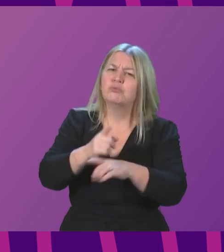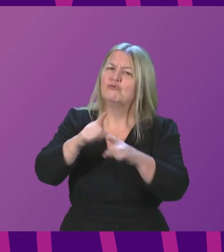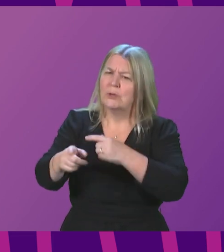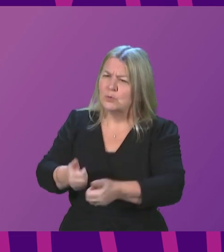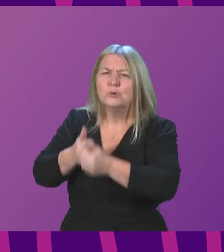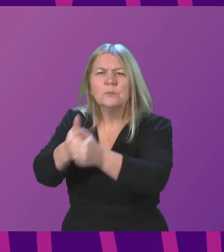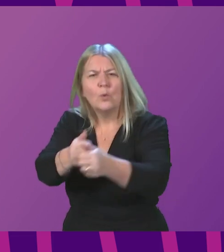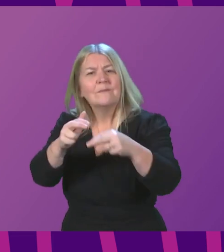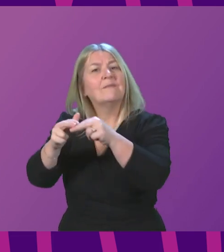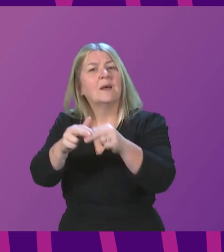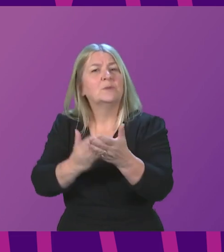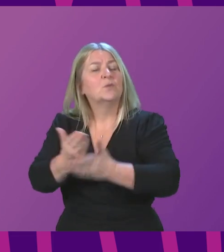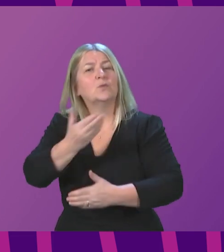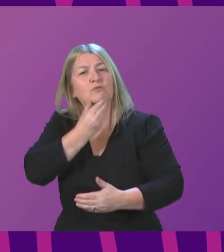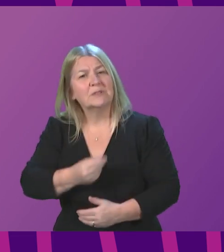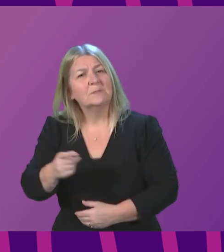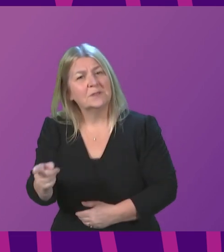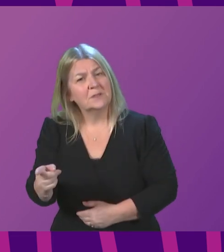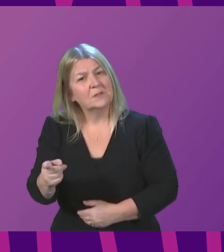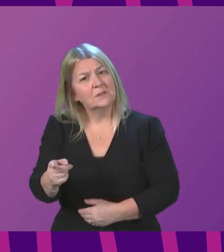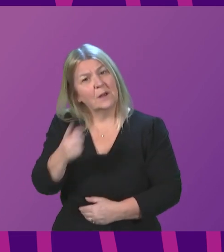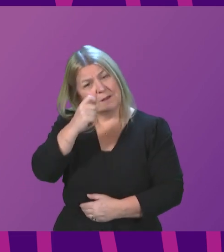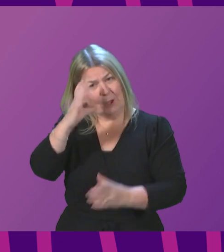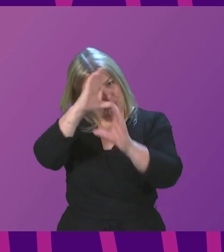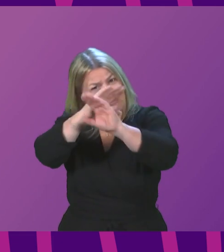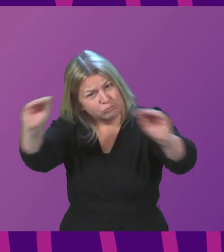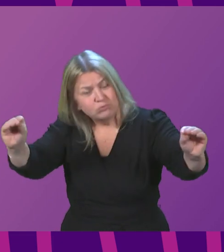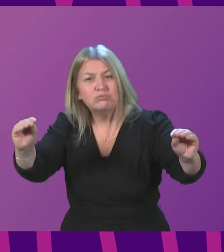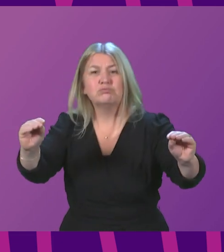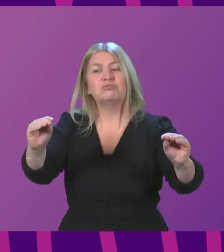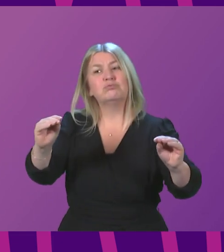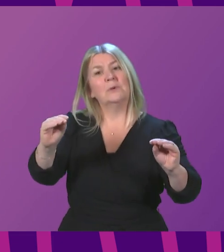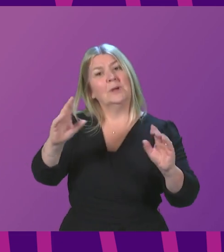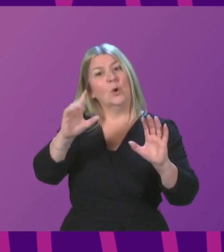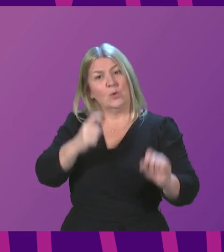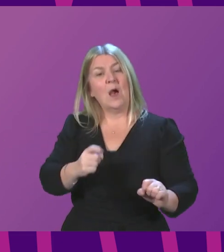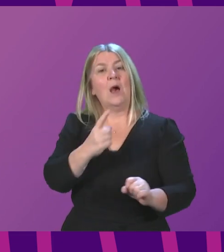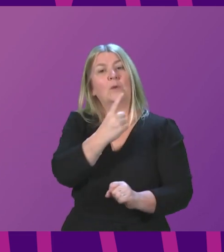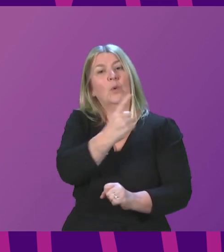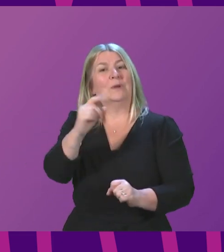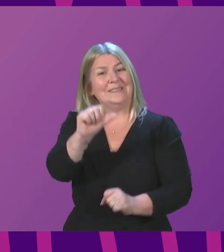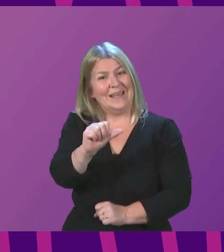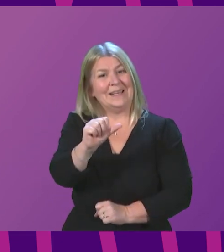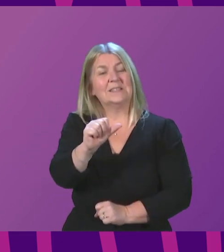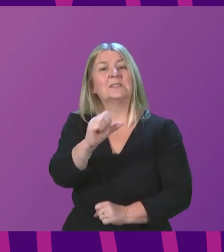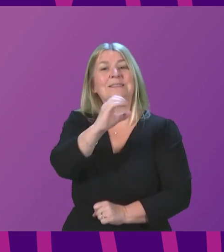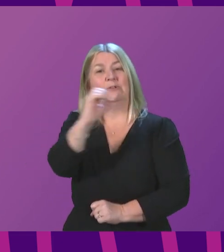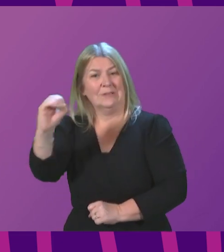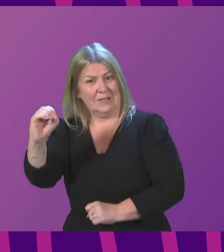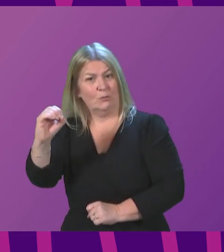to get the message out that their trained helpline can be reached by call or text on 116 00